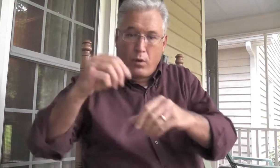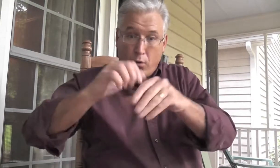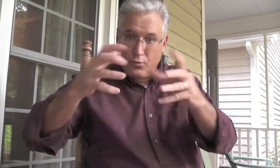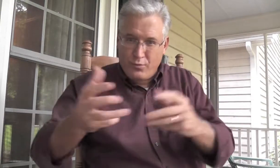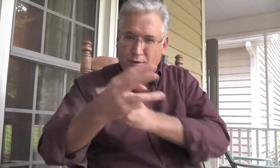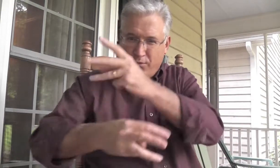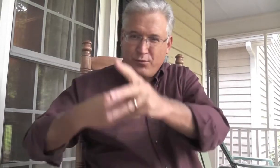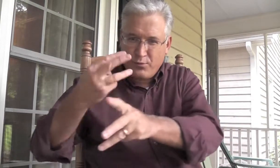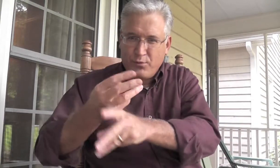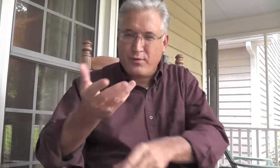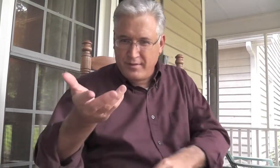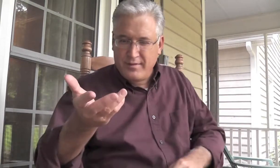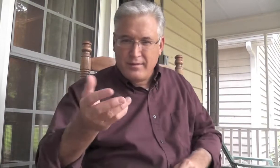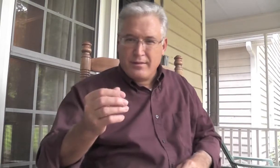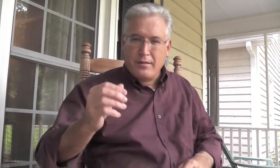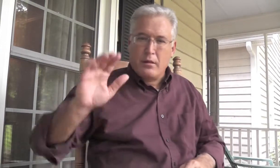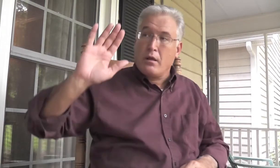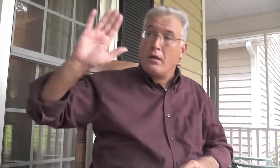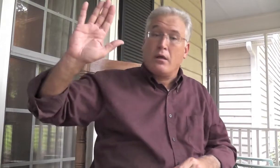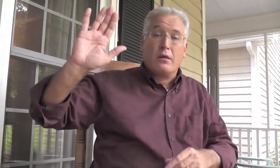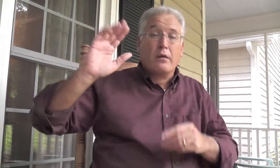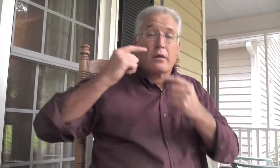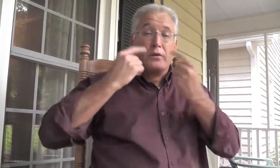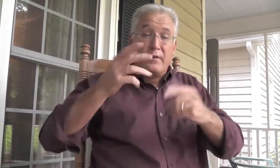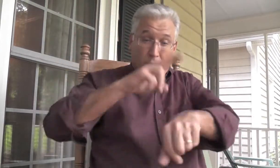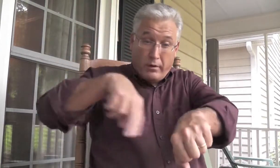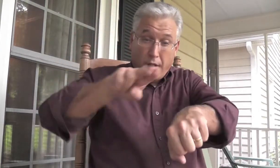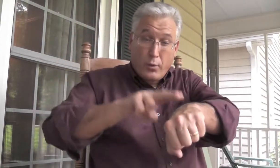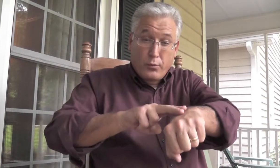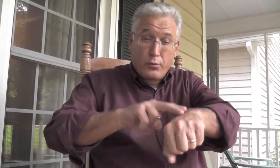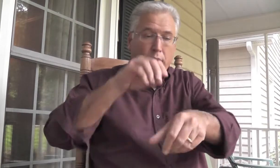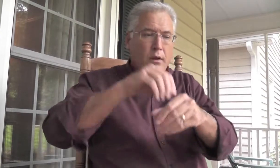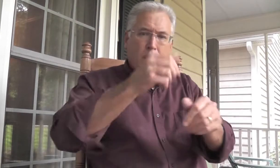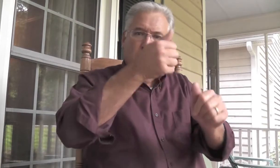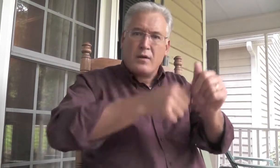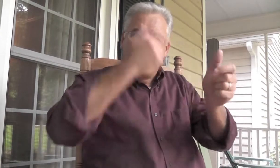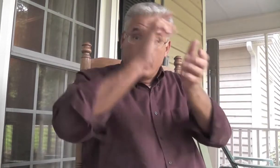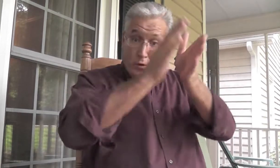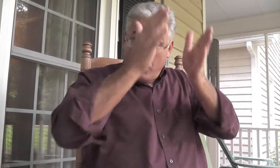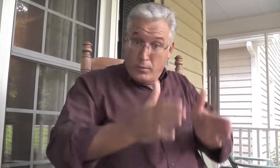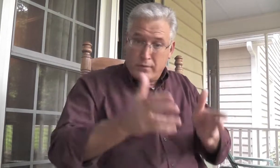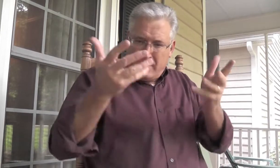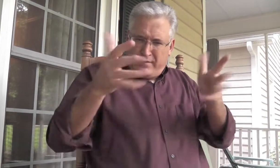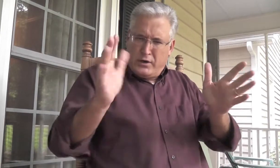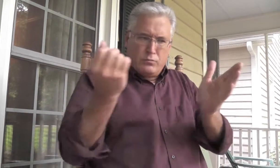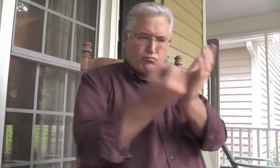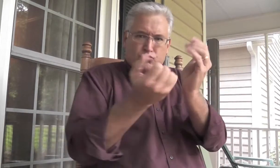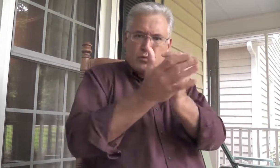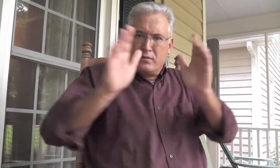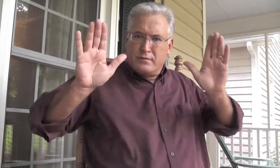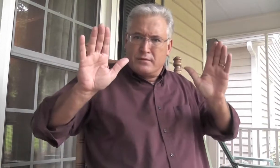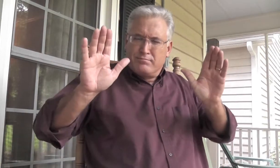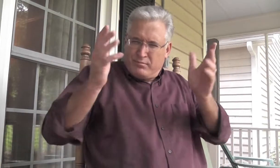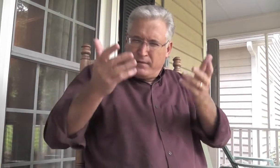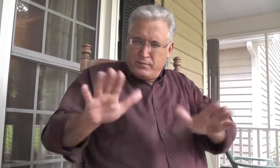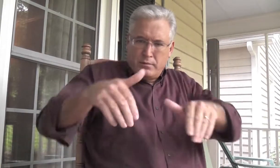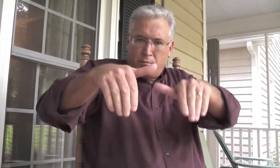all people, all people in the world have a sinful nature that was handed down from Adam. But the believers have a new nature.